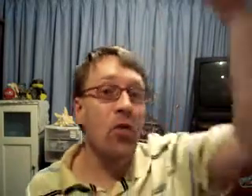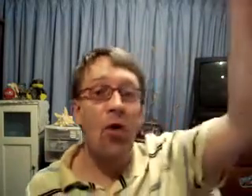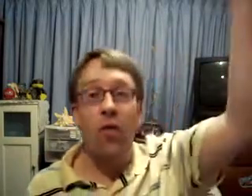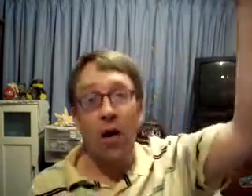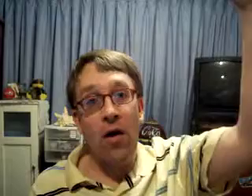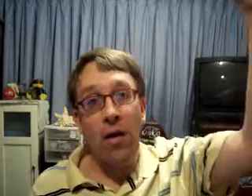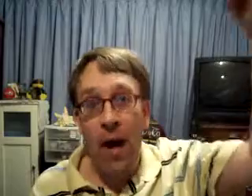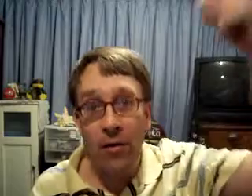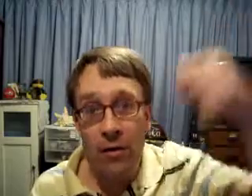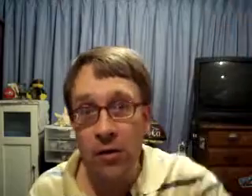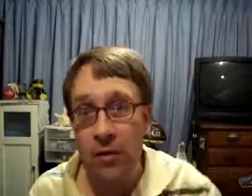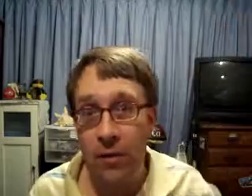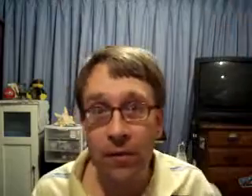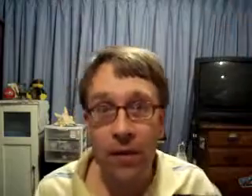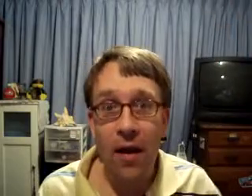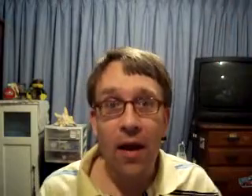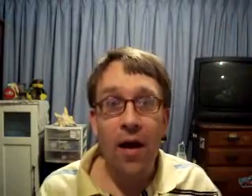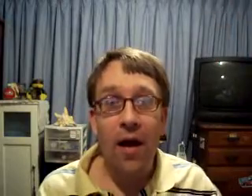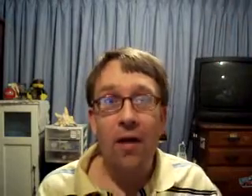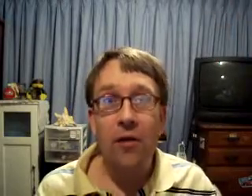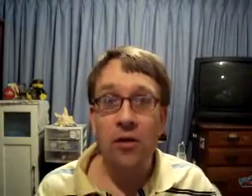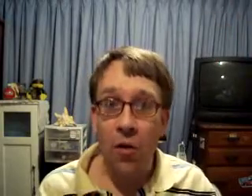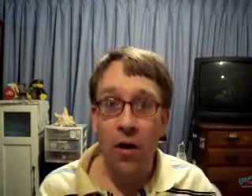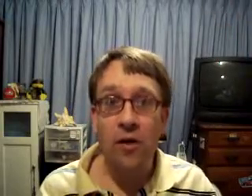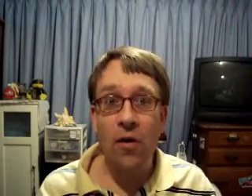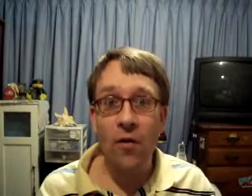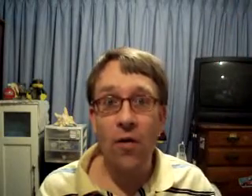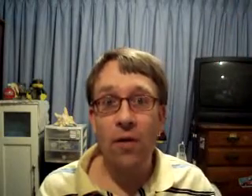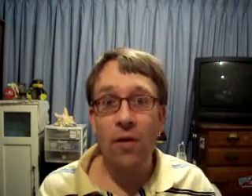do over there in the mountains. So on and so forth.